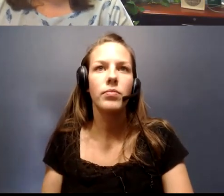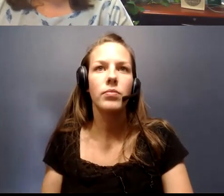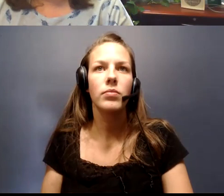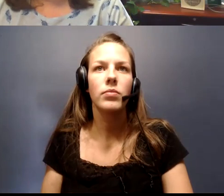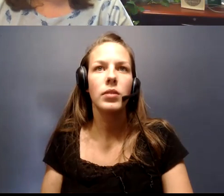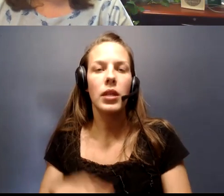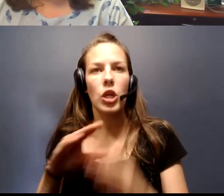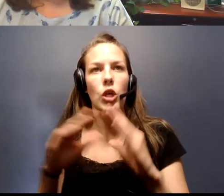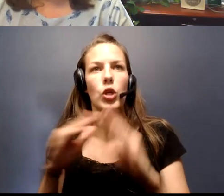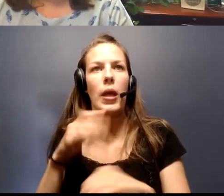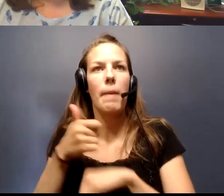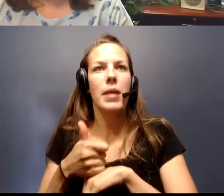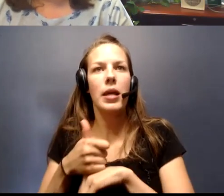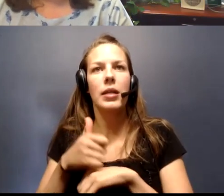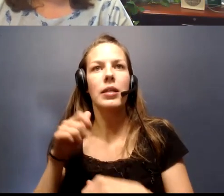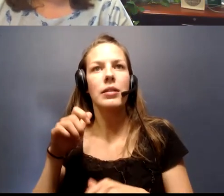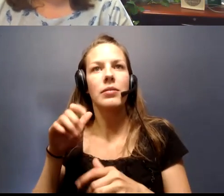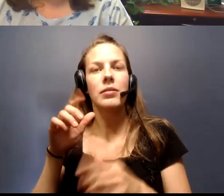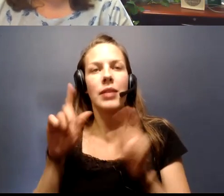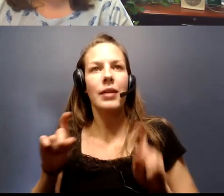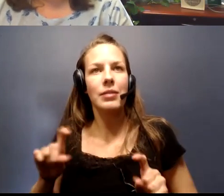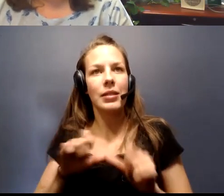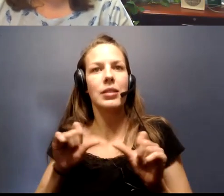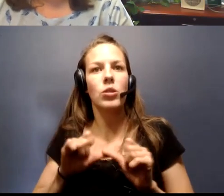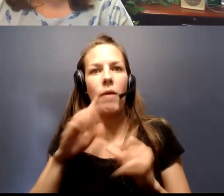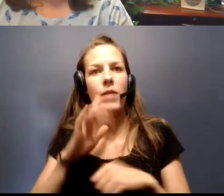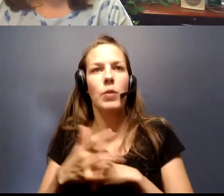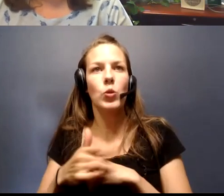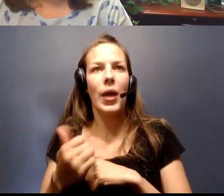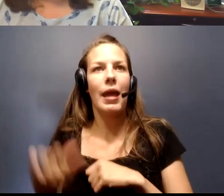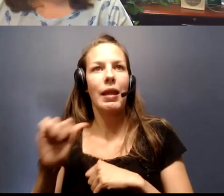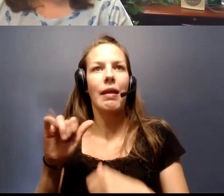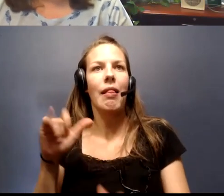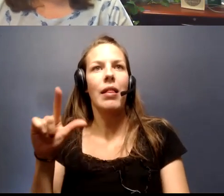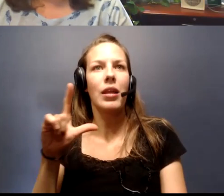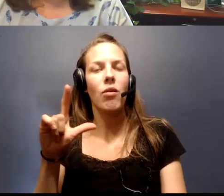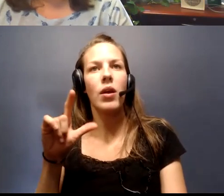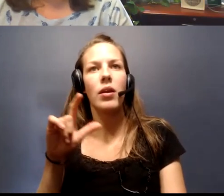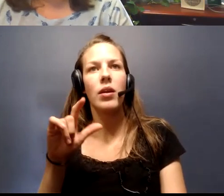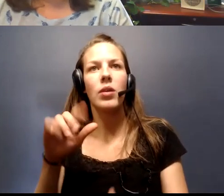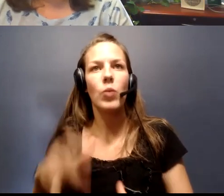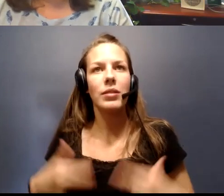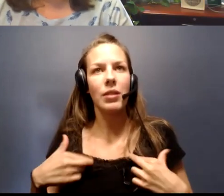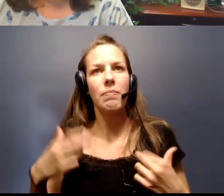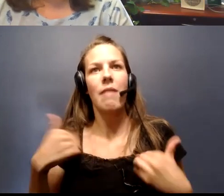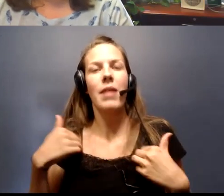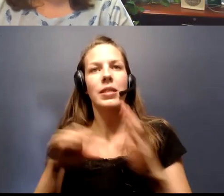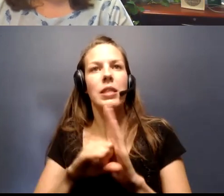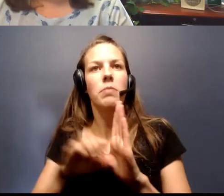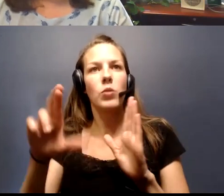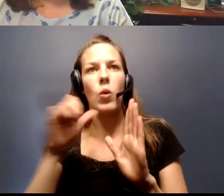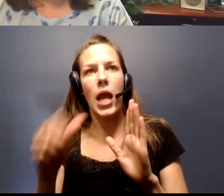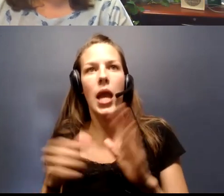Community-based testing sites are available to any Illinois resident to get tested, regardless of if they have symptoms or not.